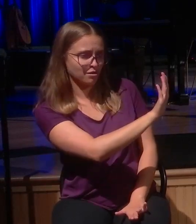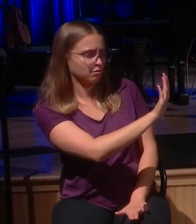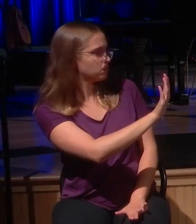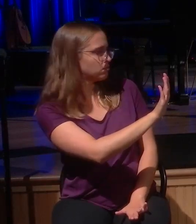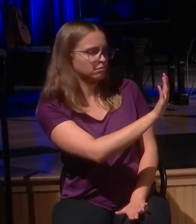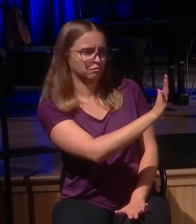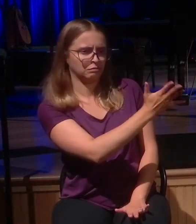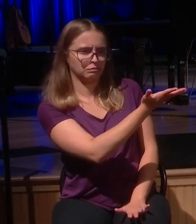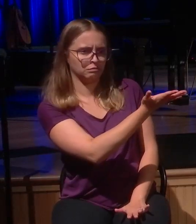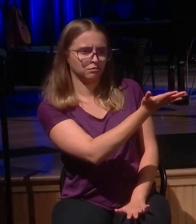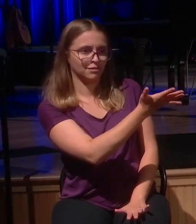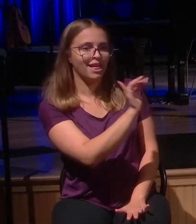That was funny, guys. Come on.